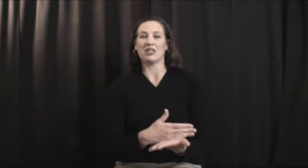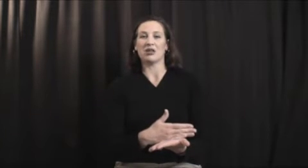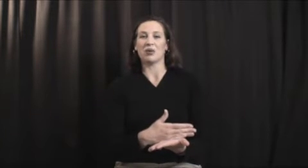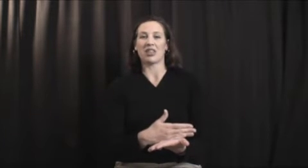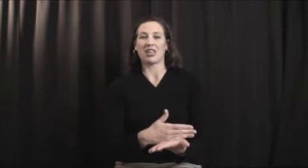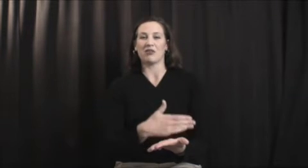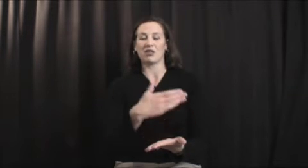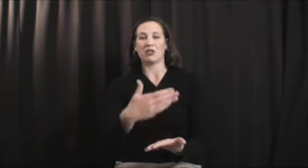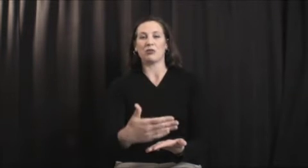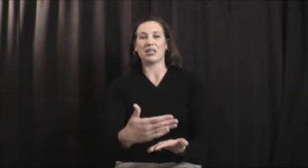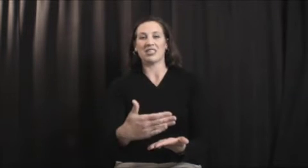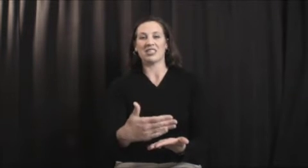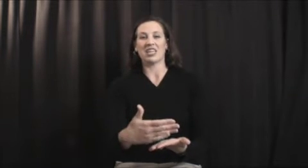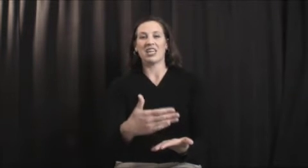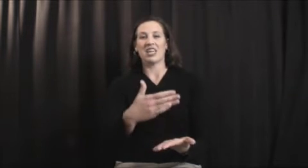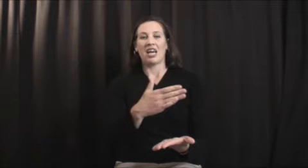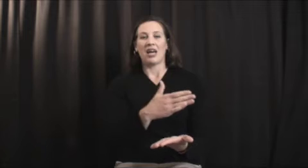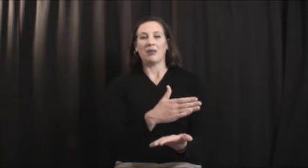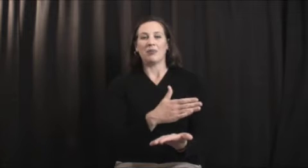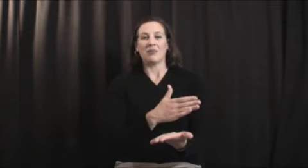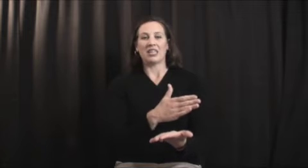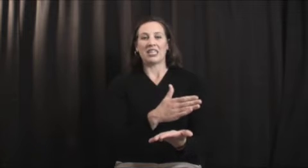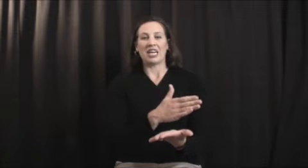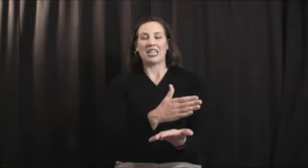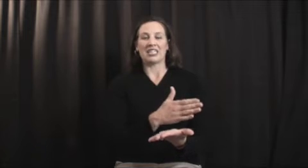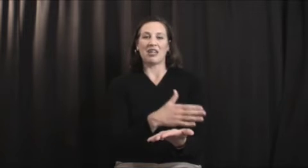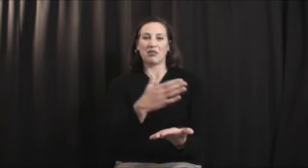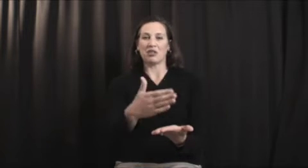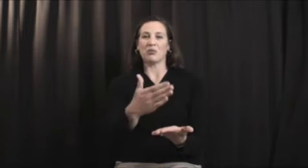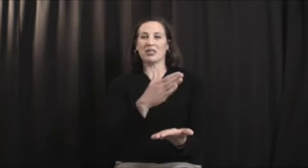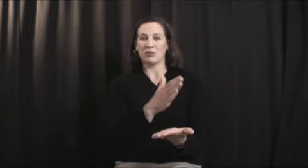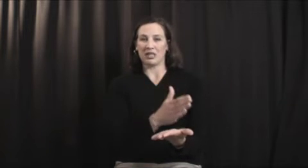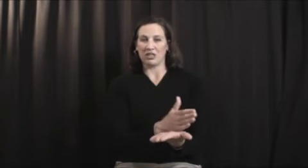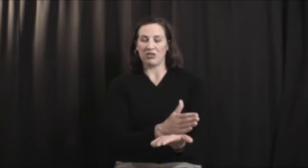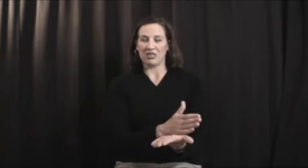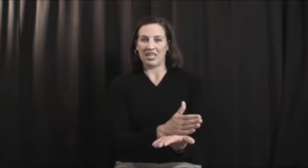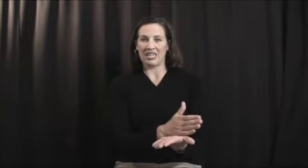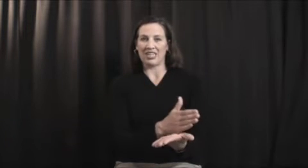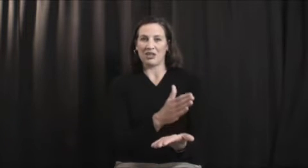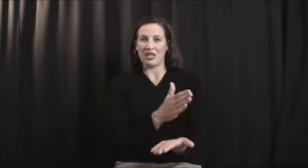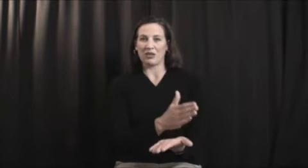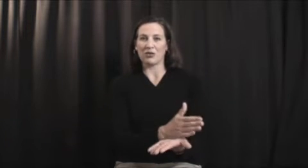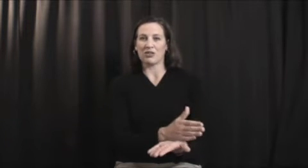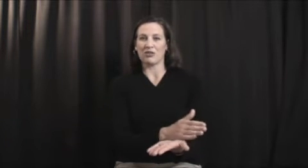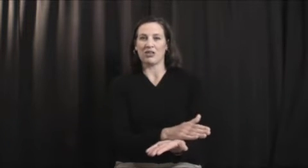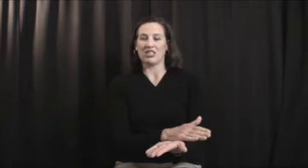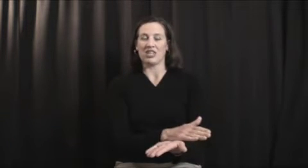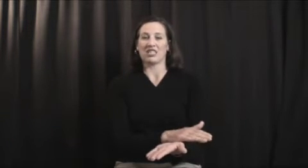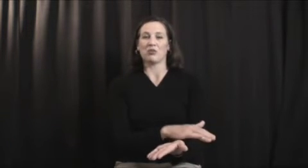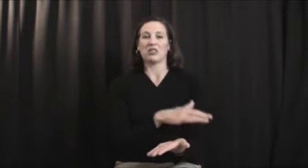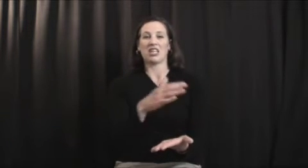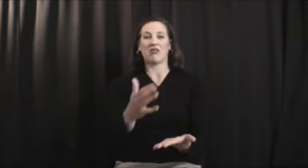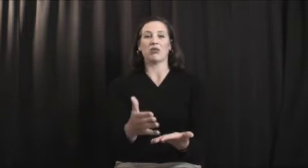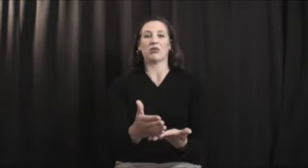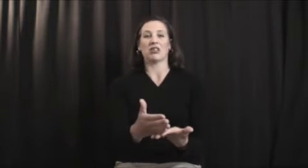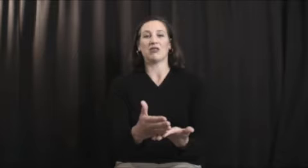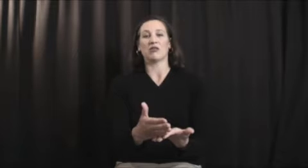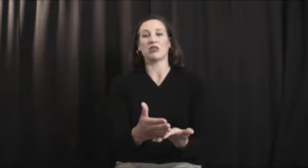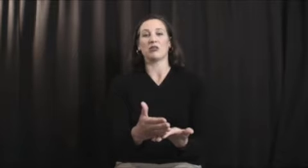deal with every two months. I say every two months because you stated that you had a cortisone injection which gave you relief for two